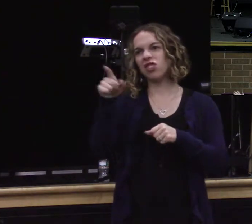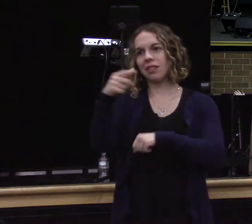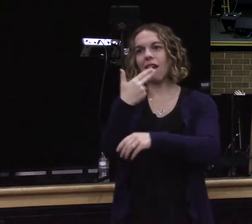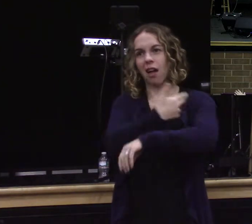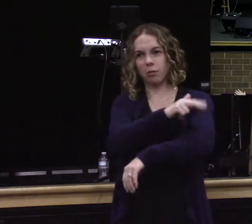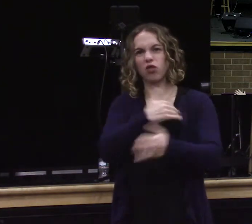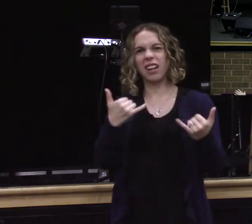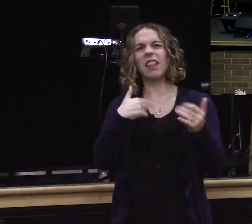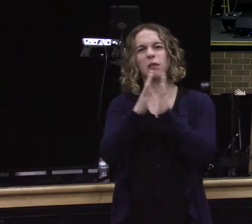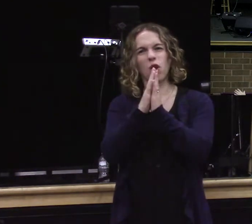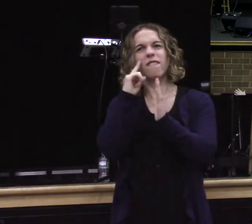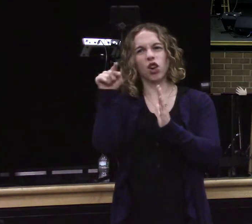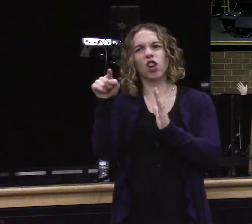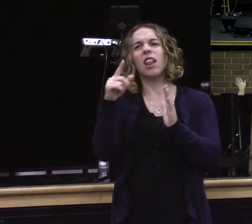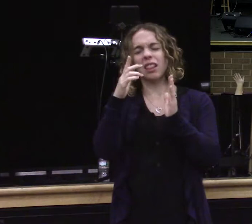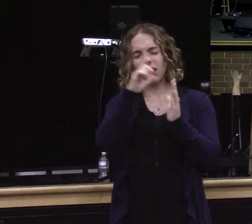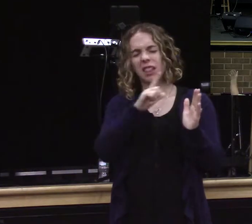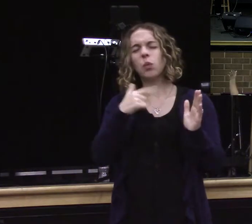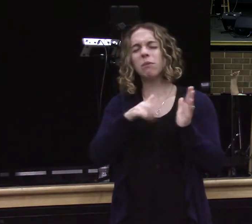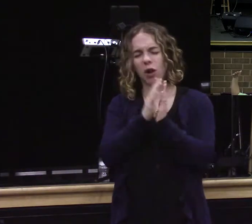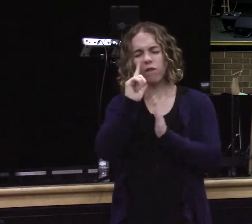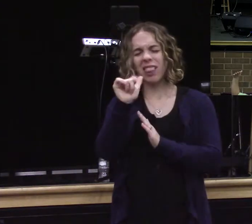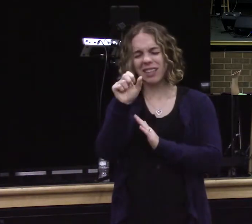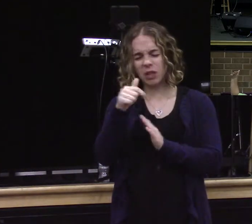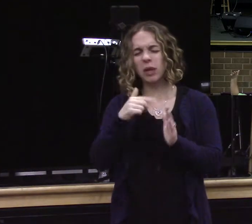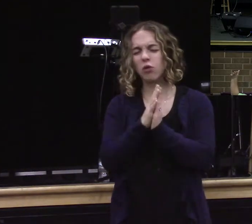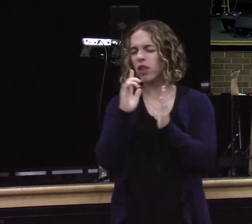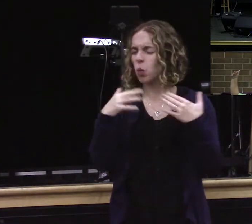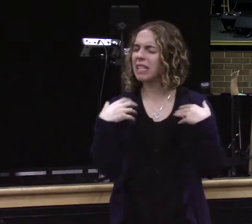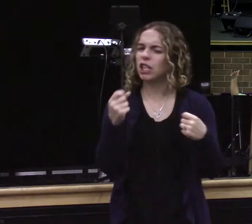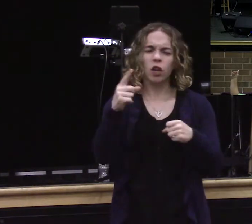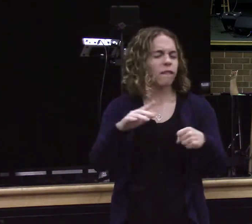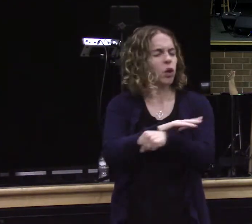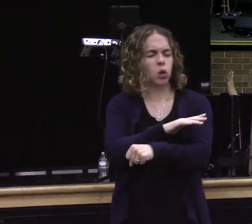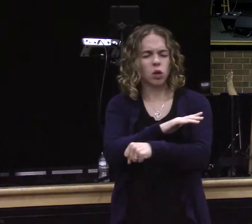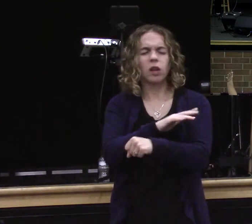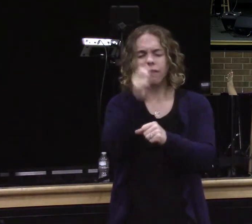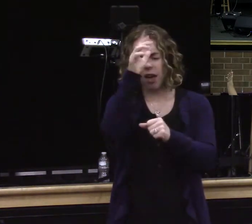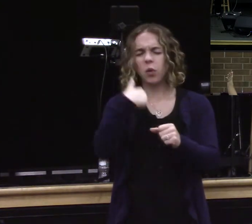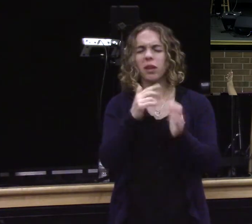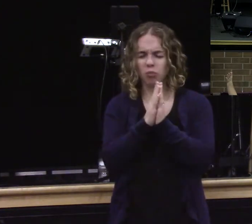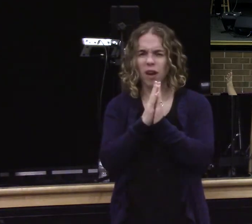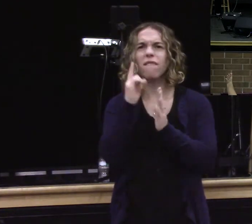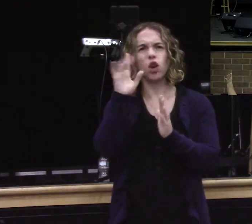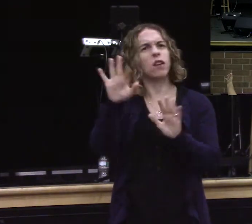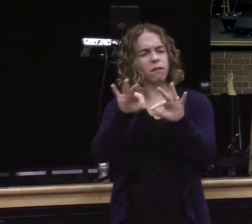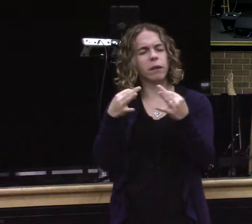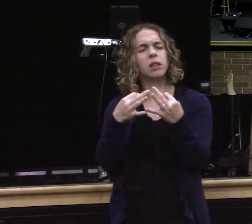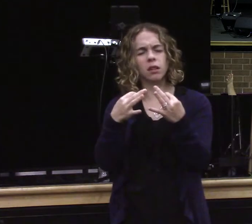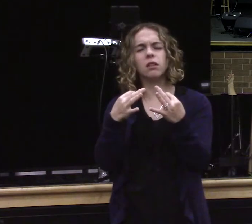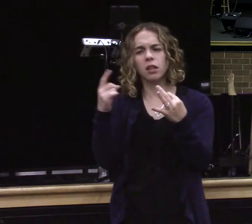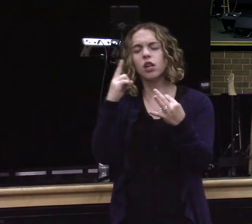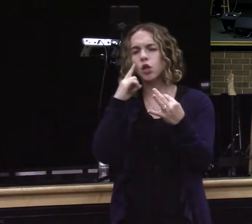who's in the hospital still, Lord. And we just ask God that you would heal her completely, God. And Father, just pray for her family that